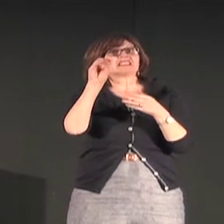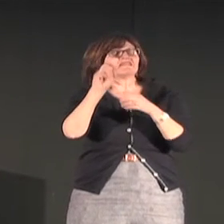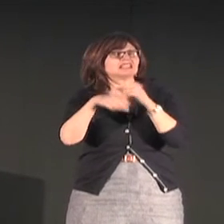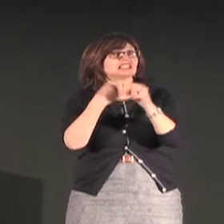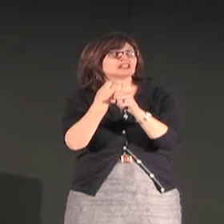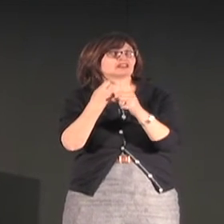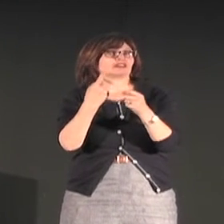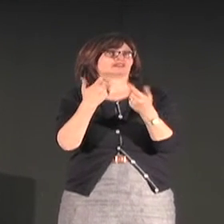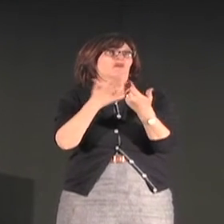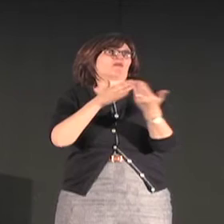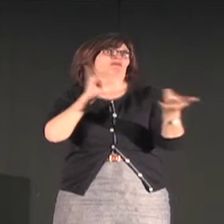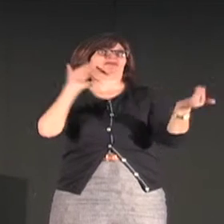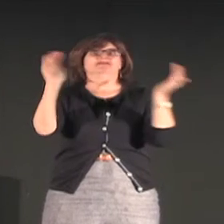as 50 or 75 years